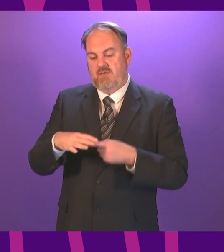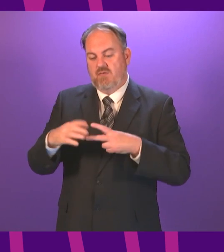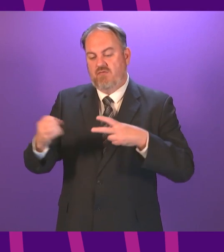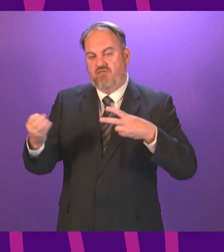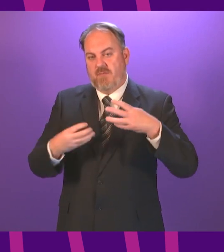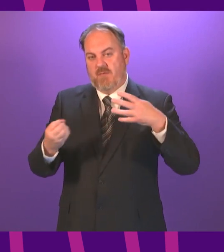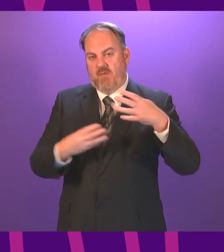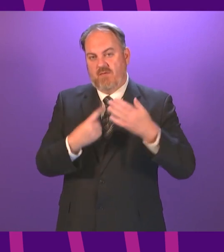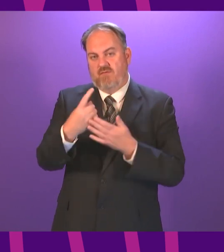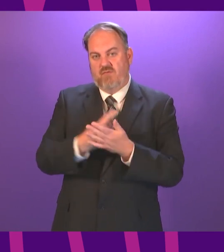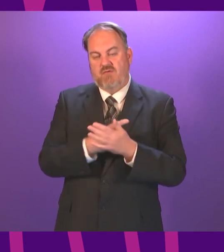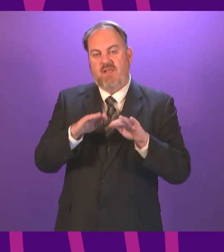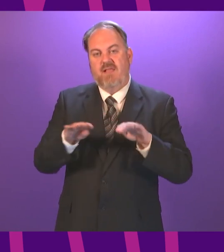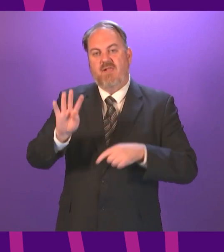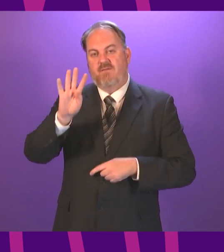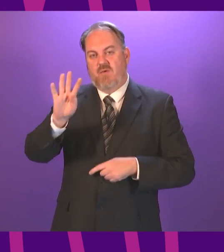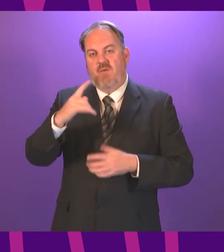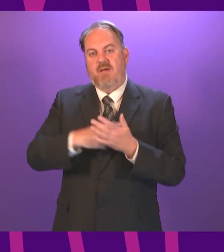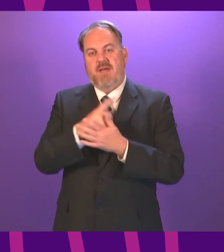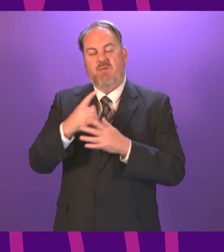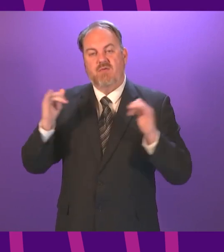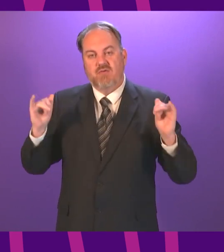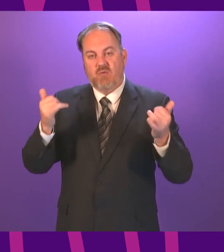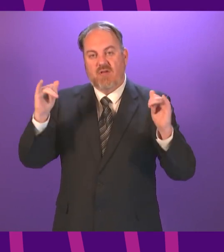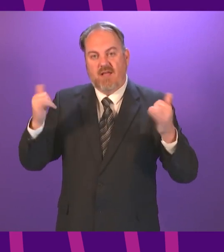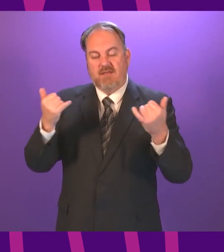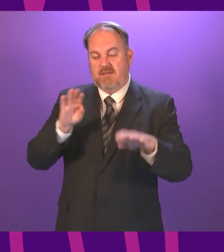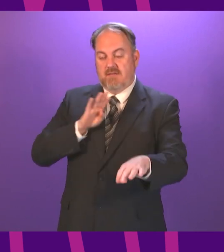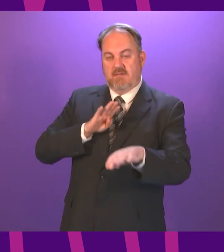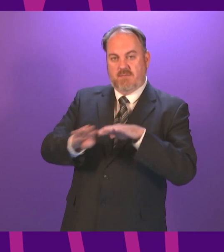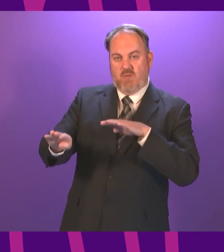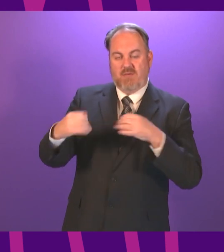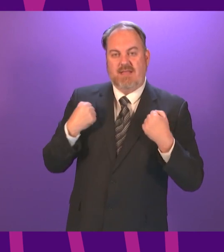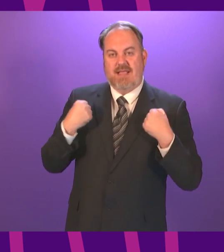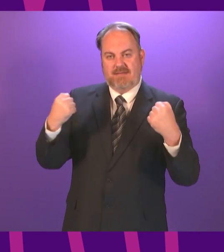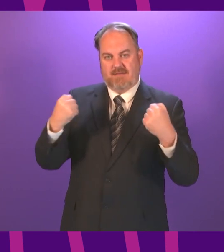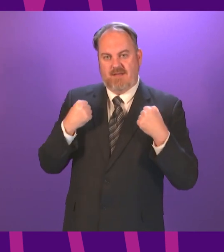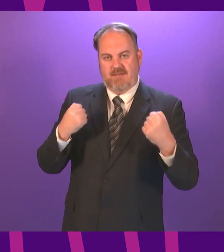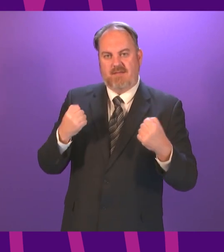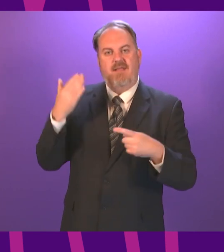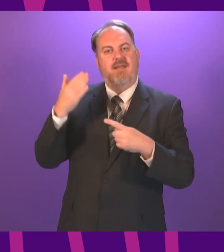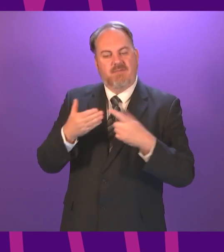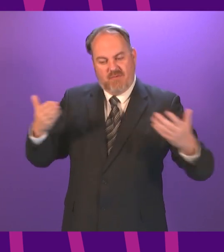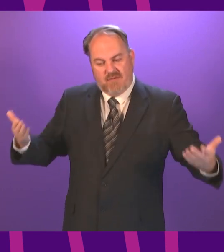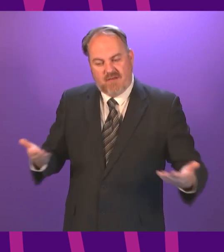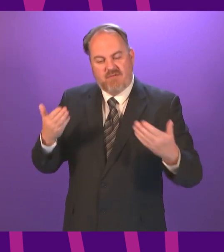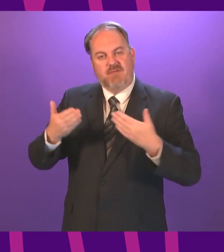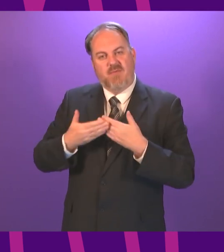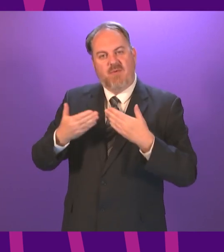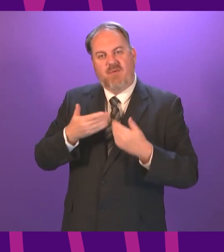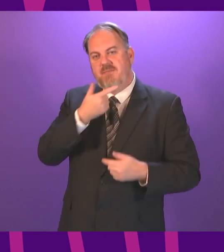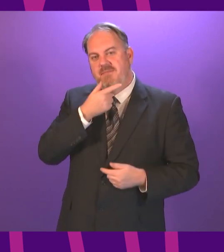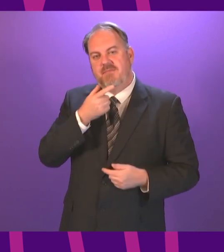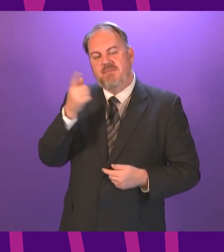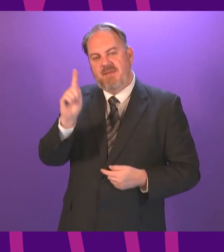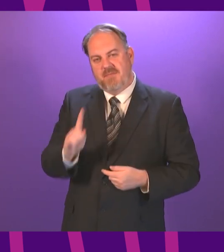of restrictions in Level 4 on socialising sport and exercise in order to provide individuals with greater opportunities for social, recreational